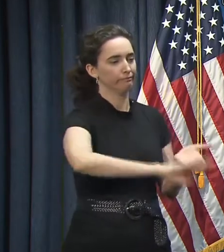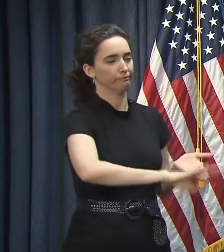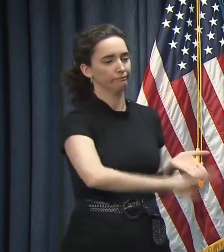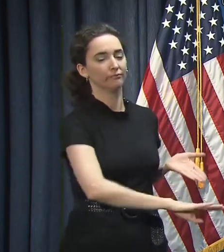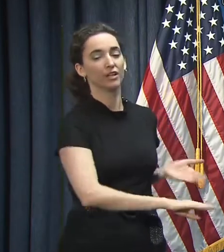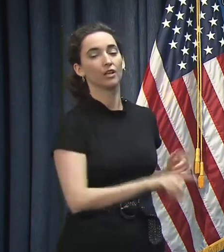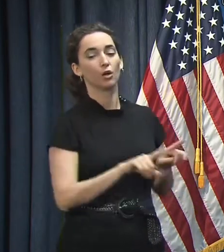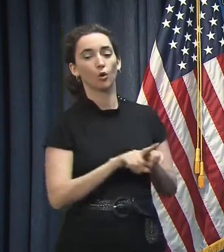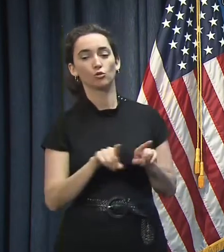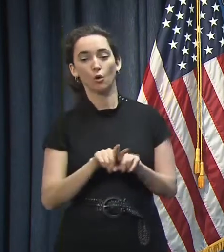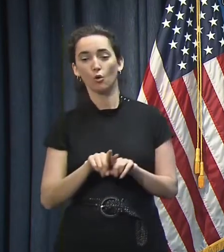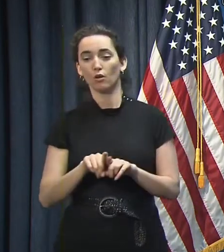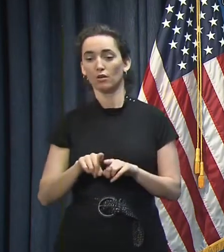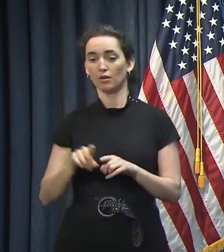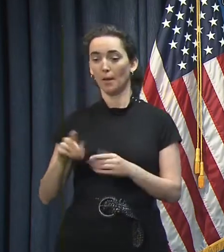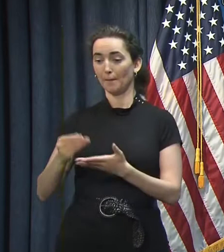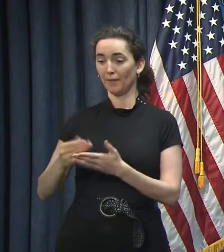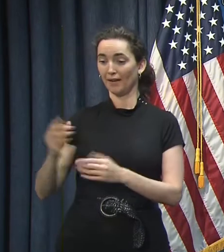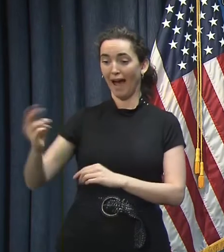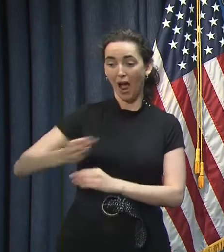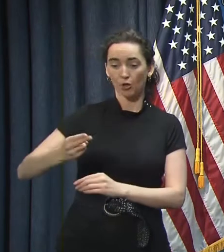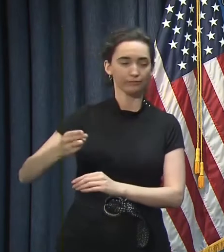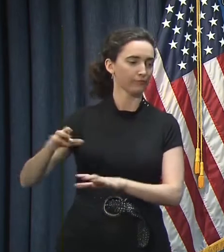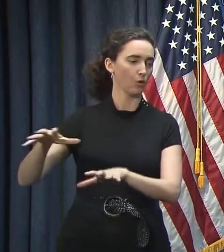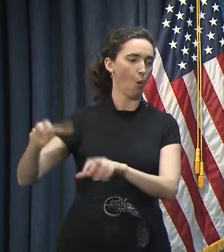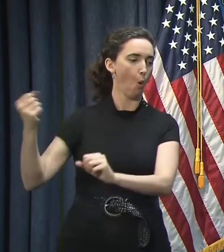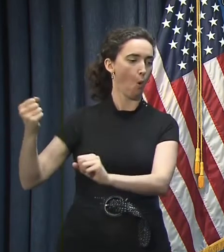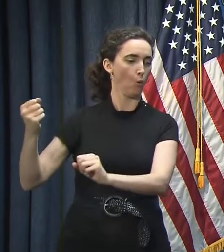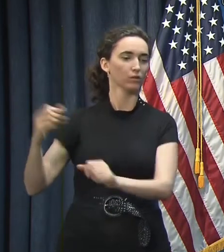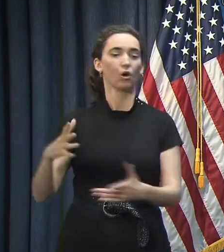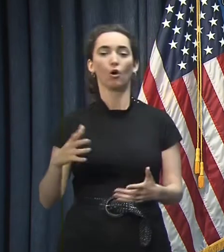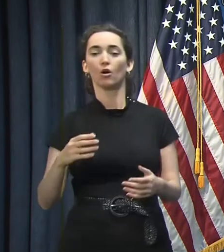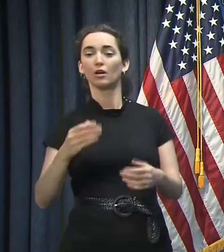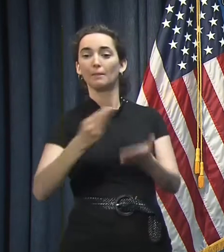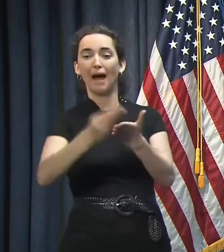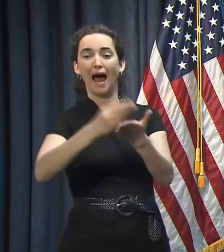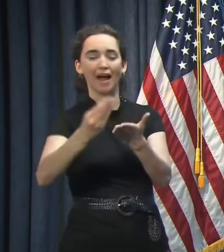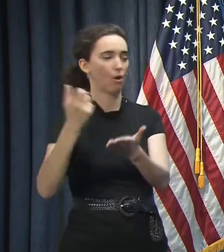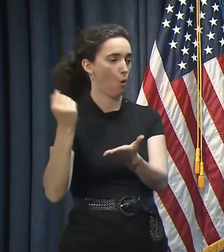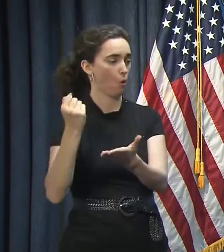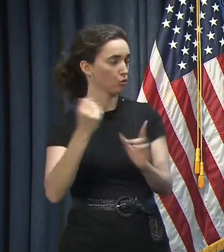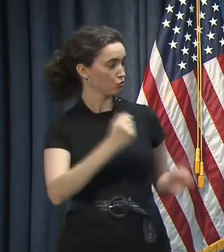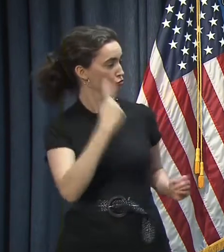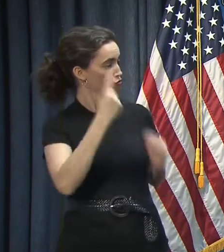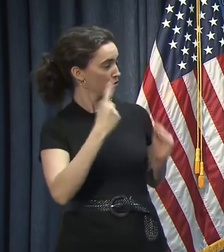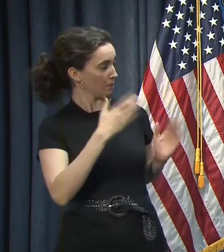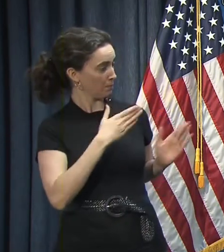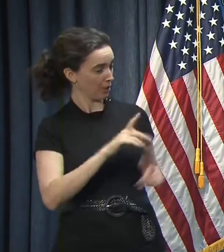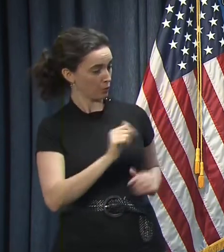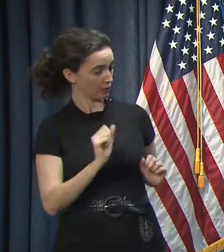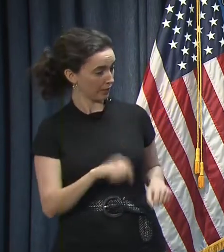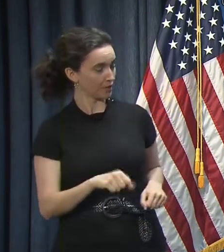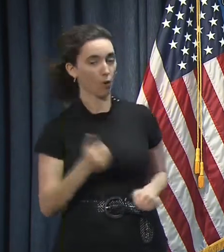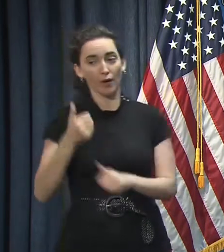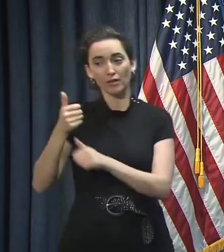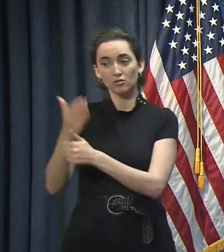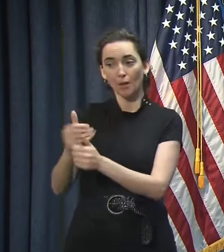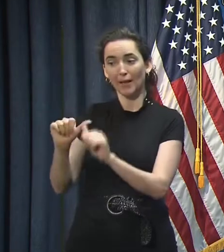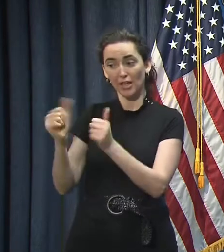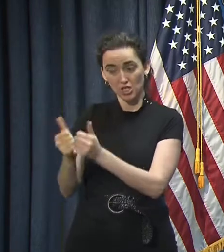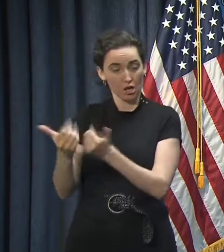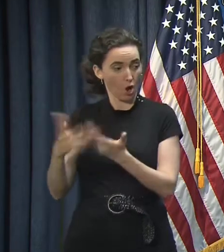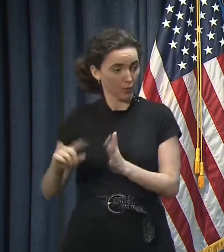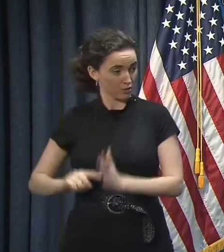items. Is that something you're considering for Louisiana statewide, or is it something that even individual agencies have started doing? Well,